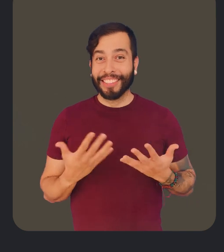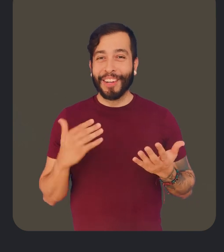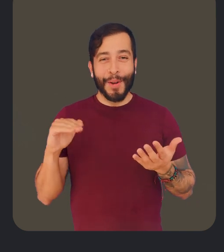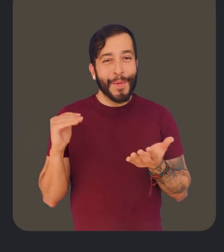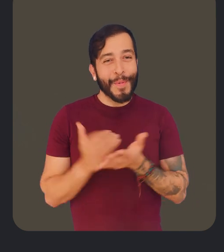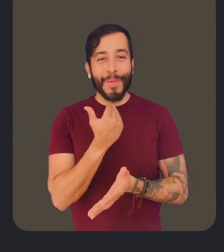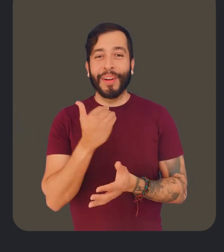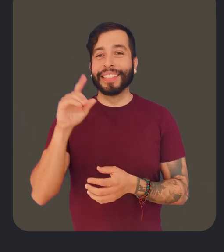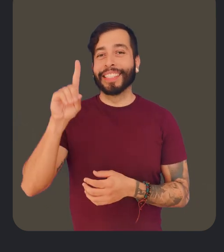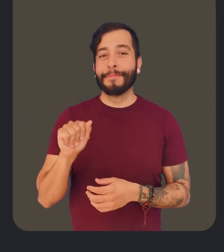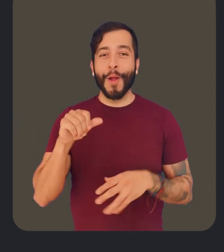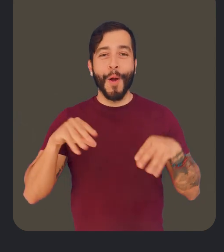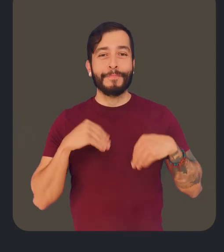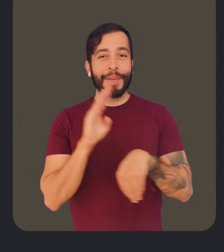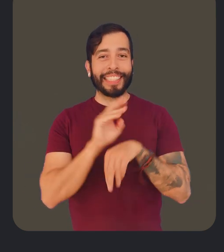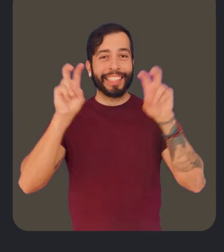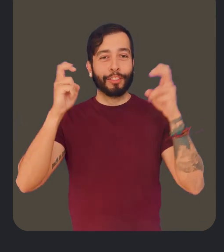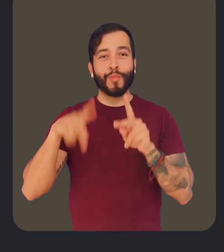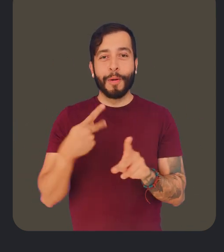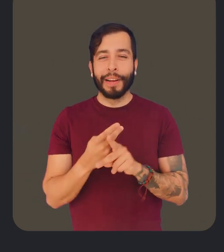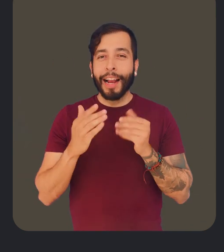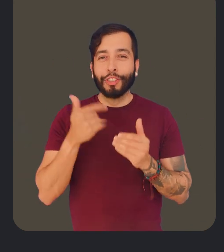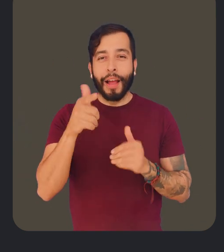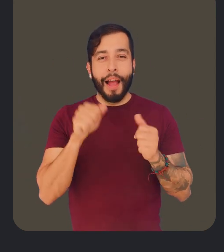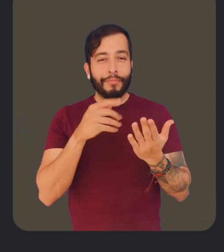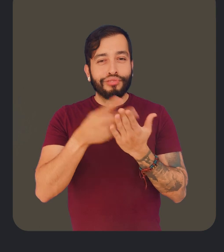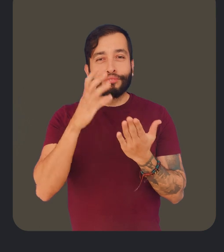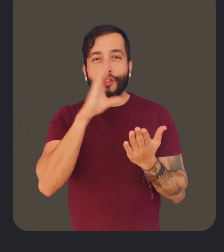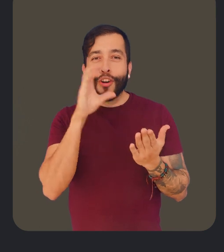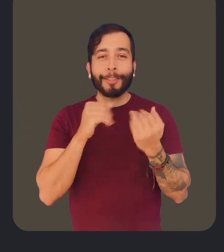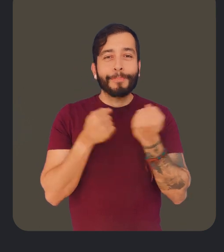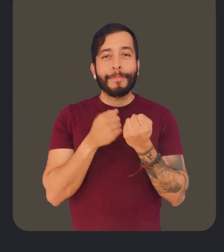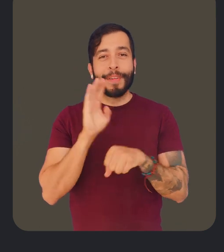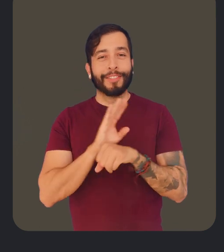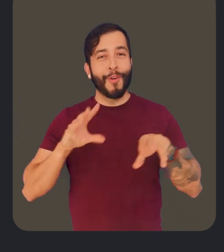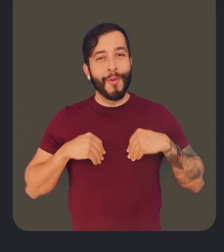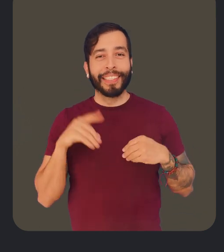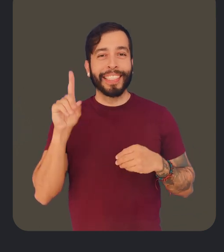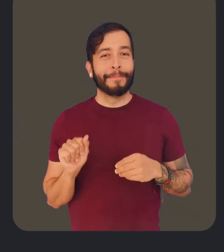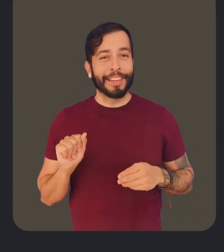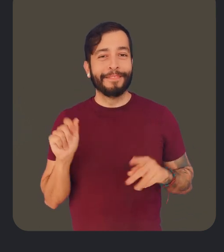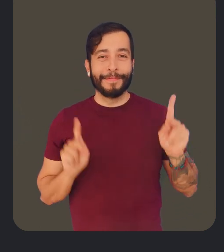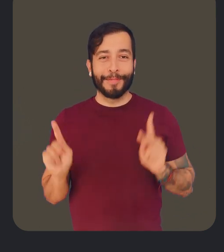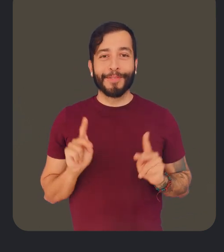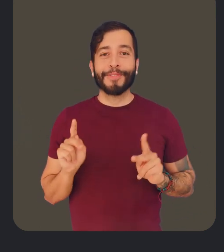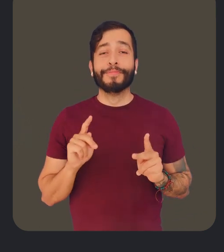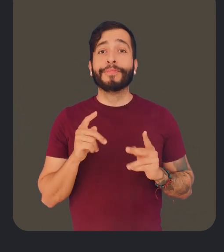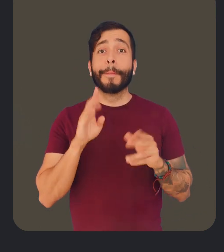about is our new disabled-owned business attribute. It makes it easier for you to find and support businesses owned by people with disabilities. When